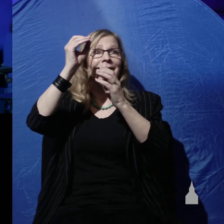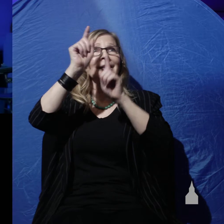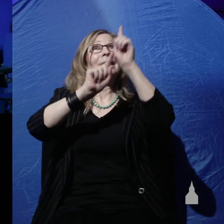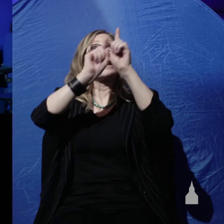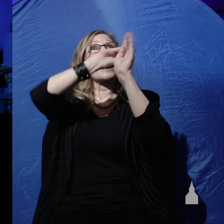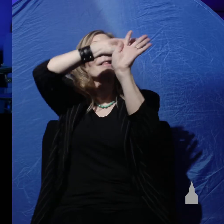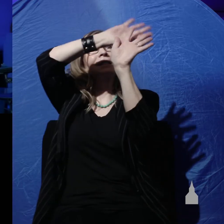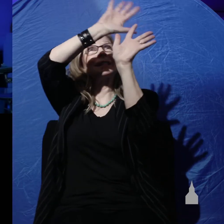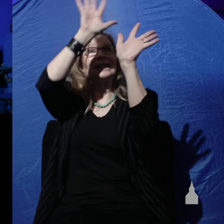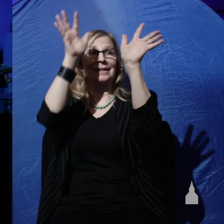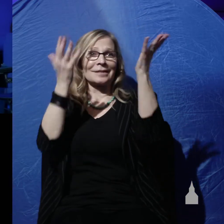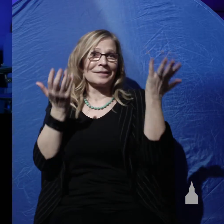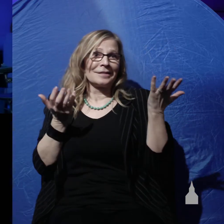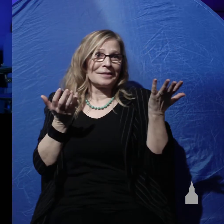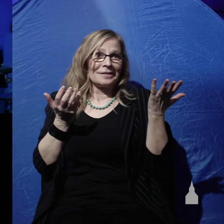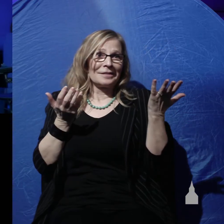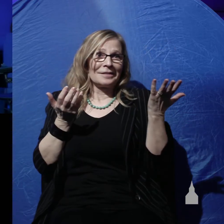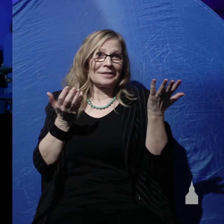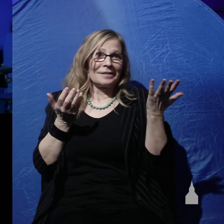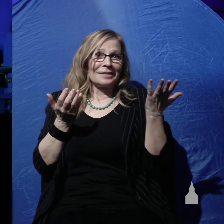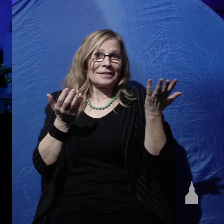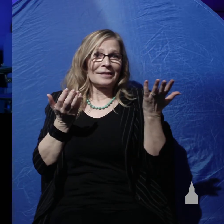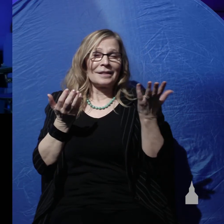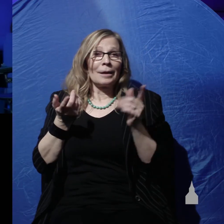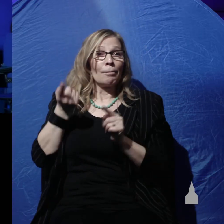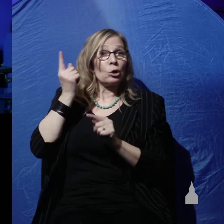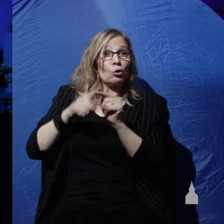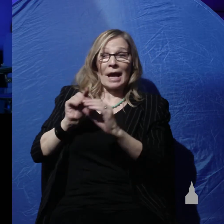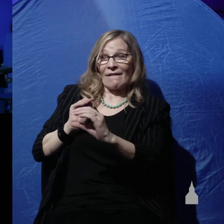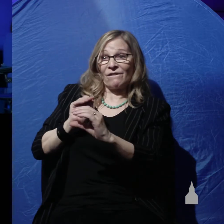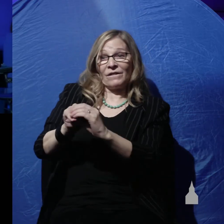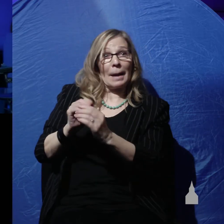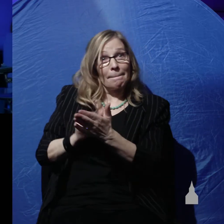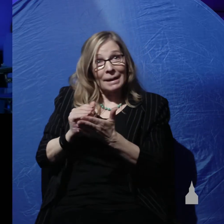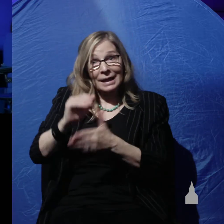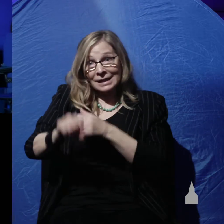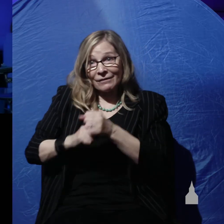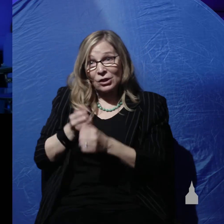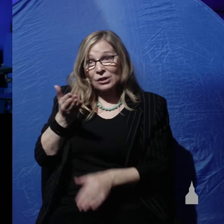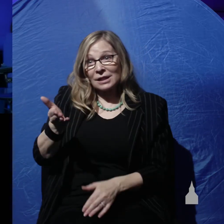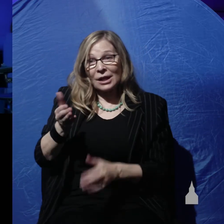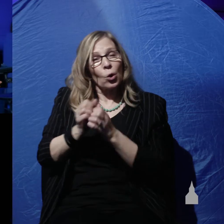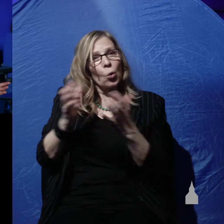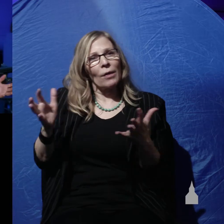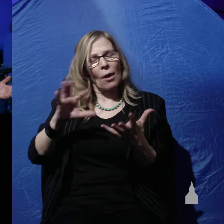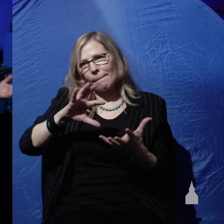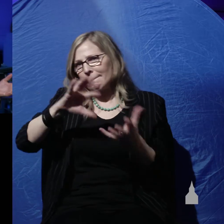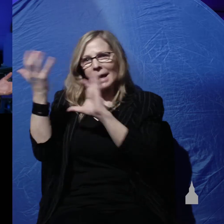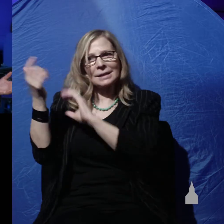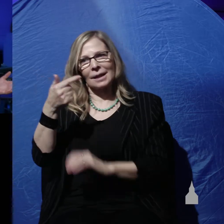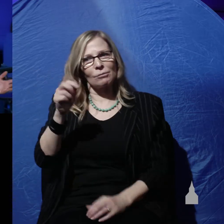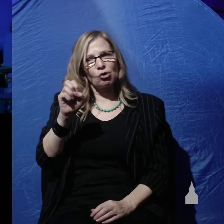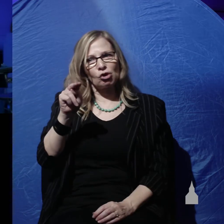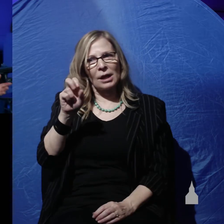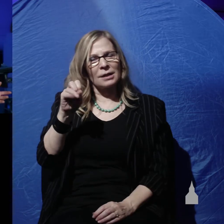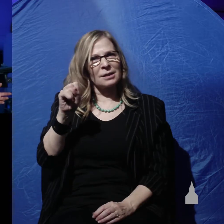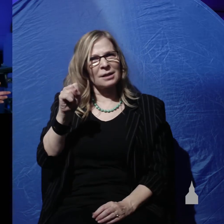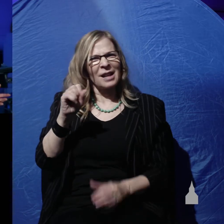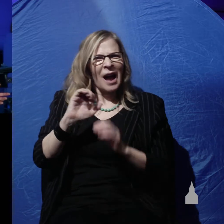And you can't put millions of years in here without messing up Genesis because how could the plants survive